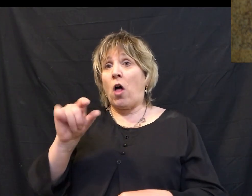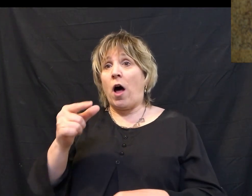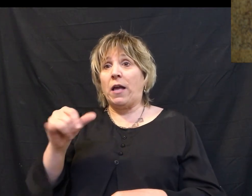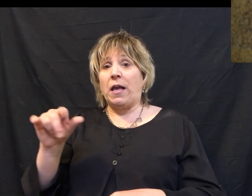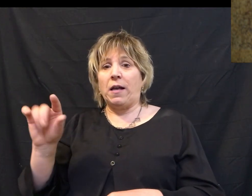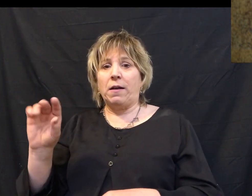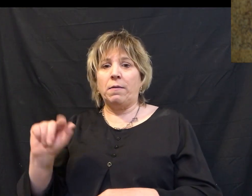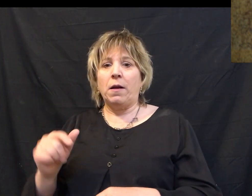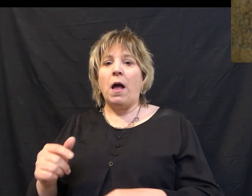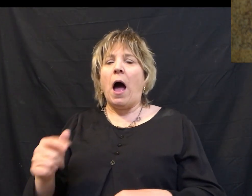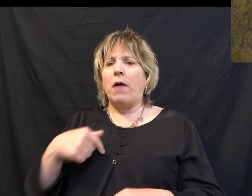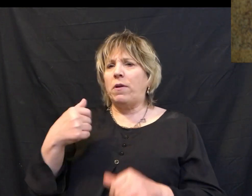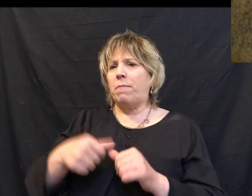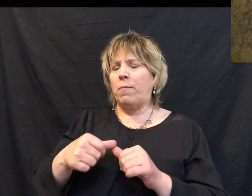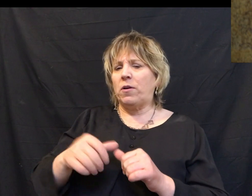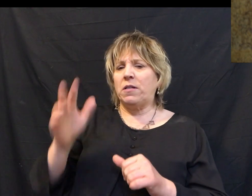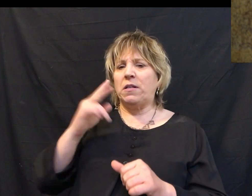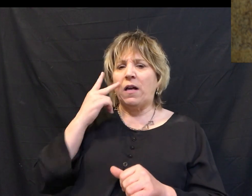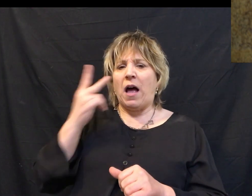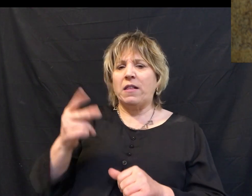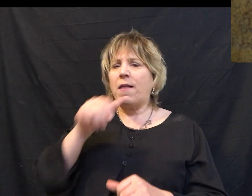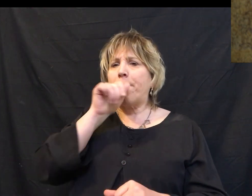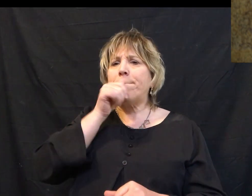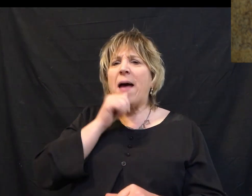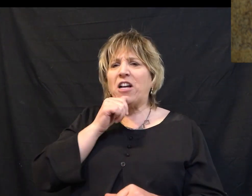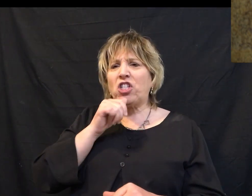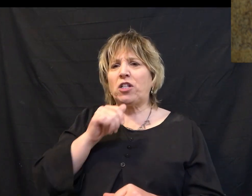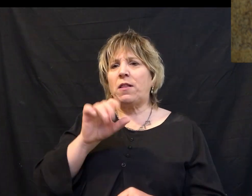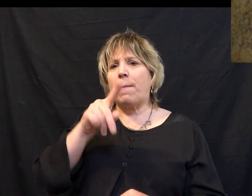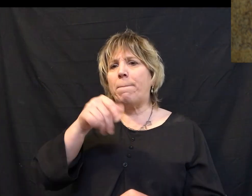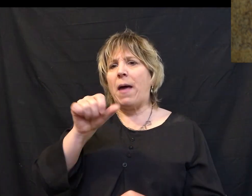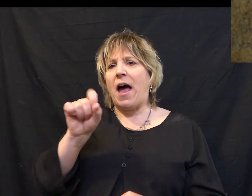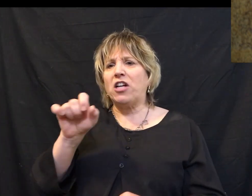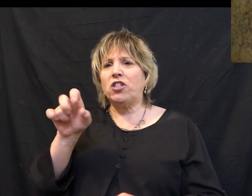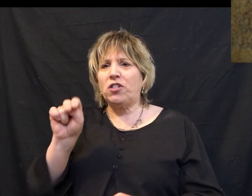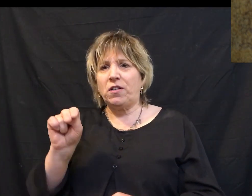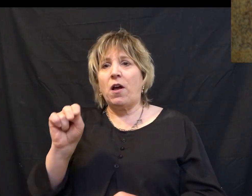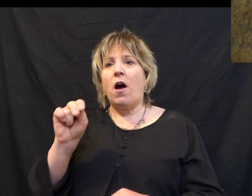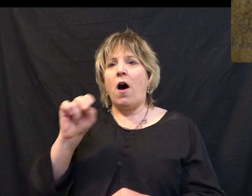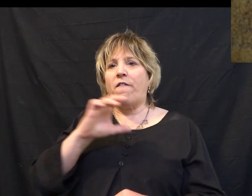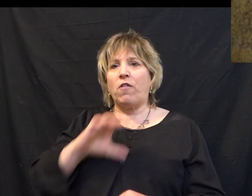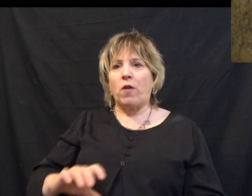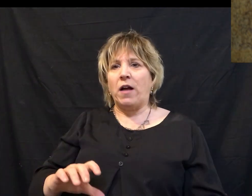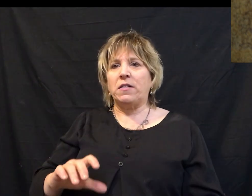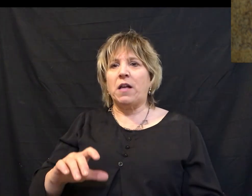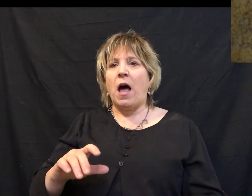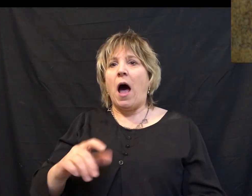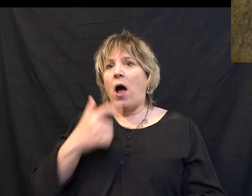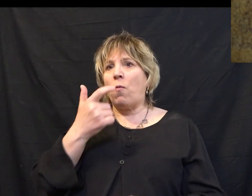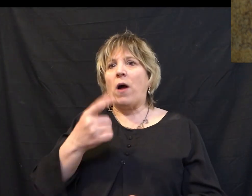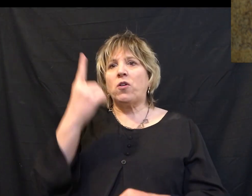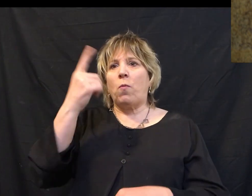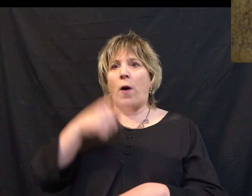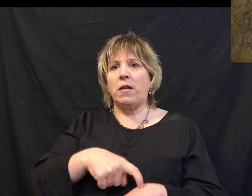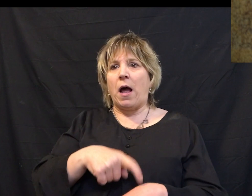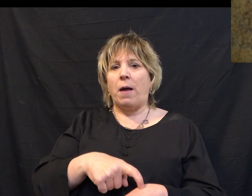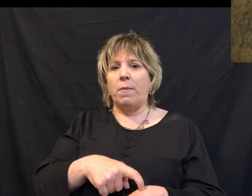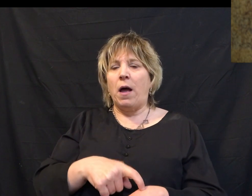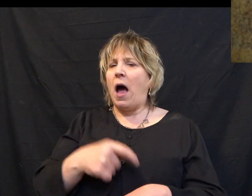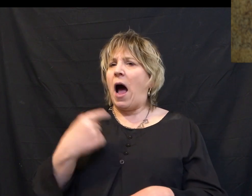I remember several years ago seeing the movie The Passion of the Christ and I've only watched that movie one time and